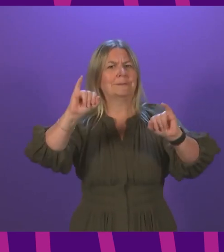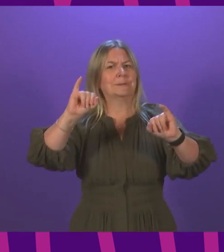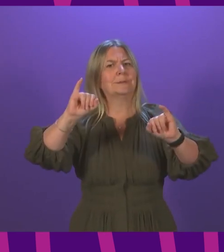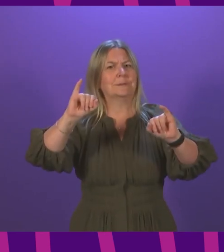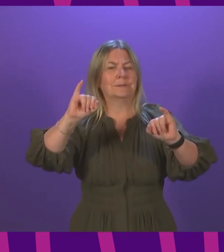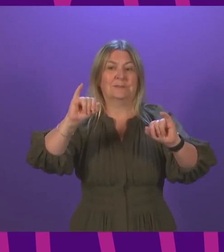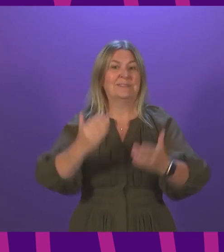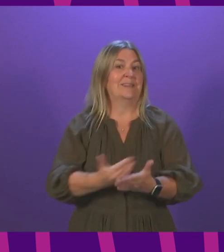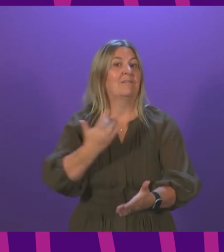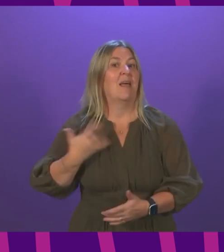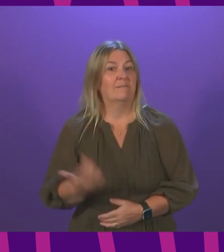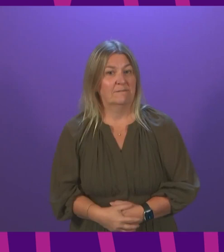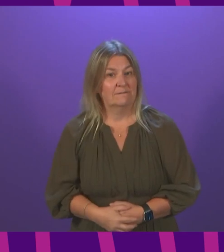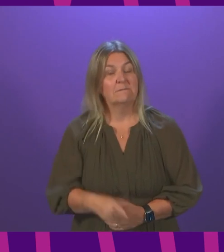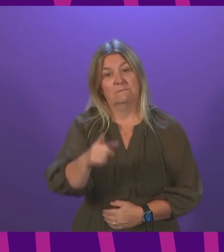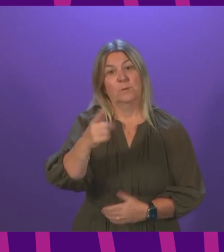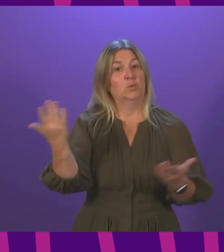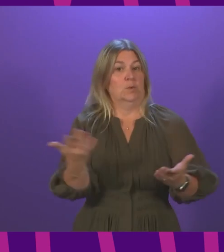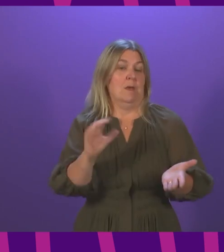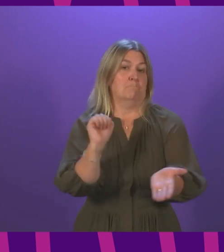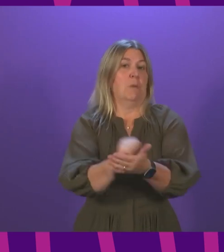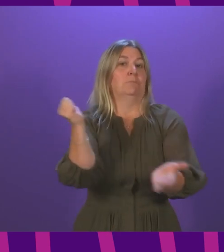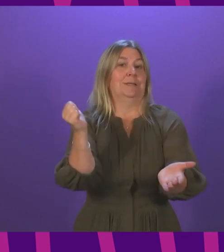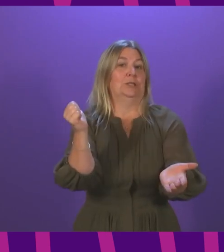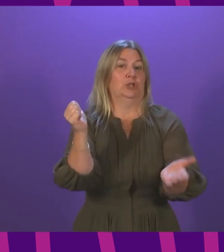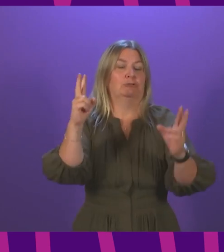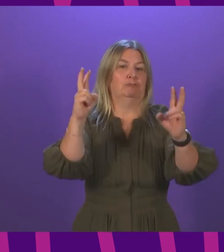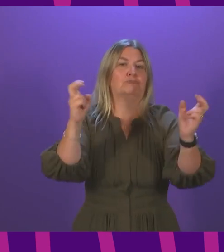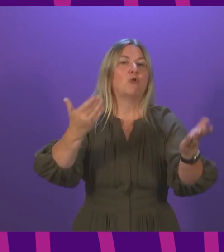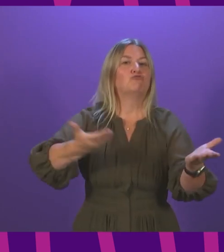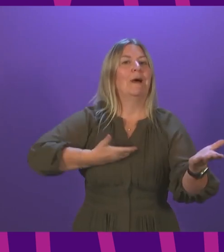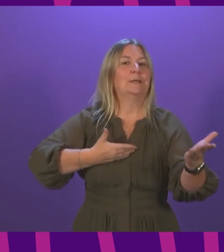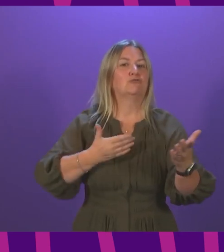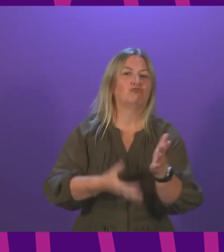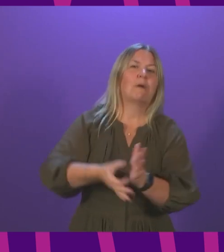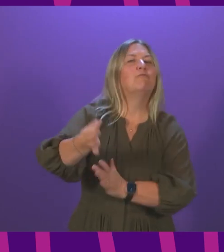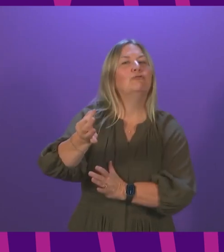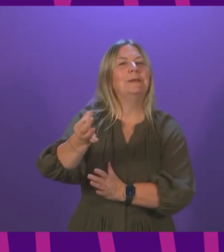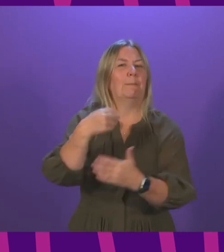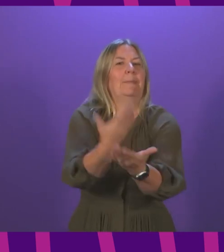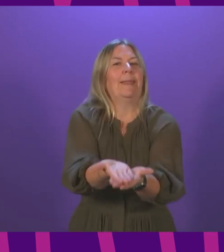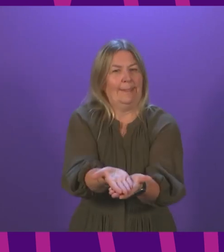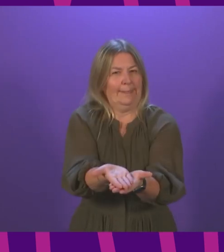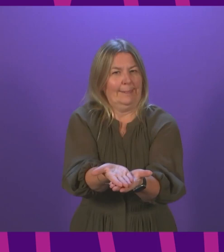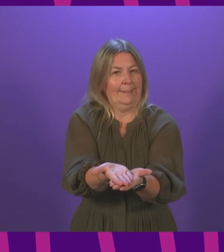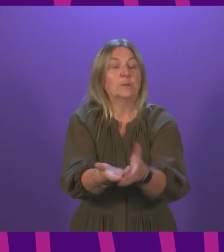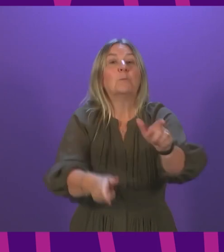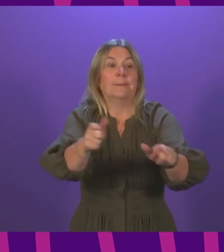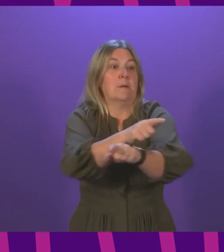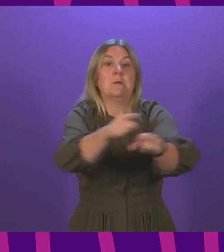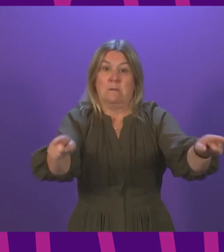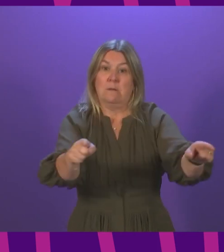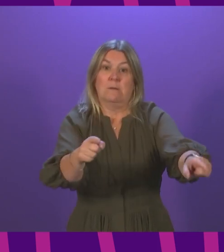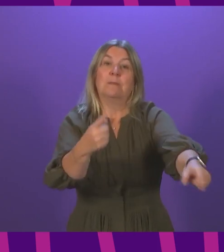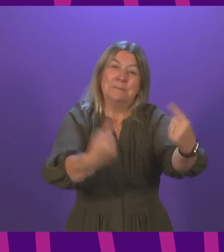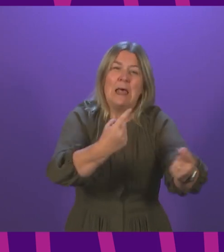I published the Scottish Conservatives' right to recovery bill to guarantee everyone who needs treatment for addiction can get it. I